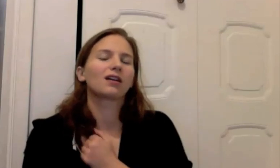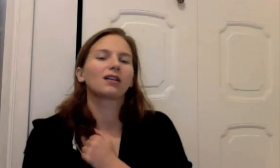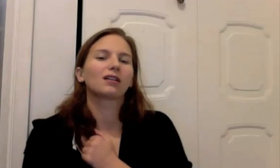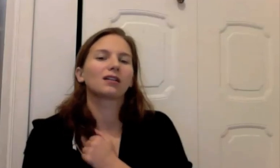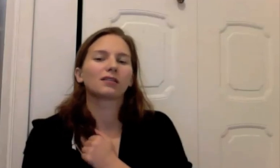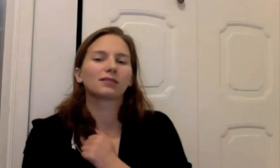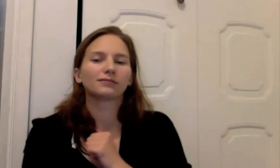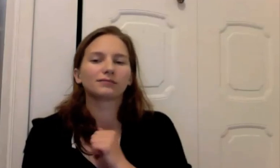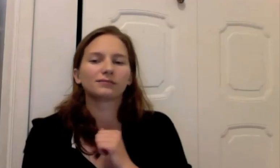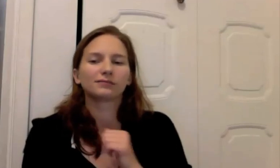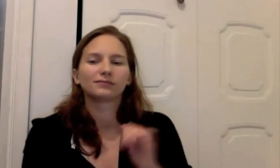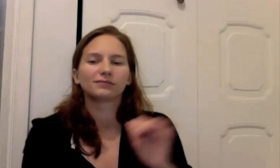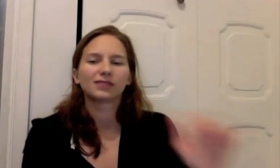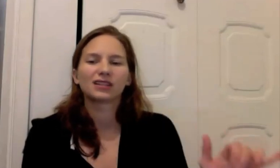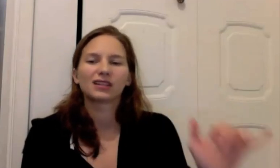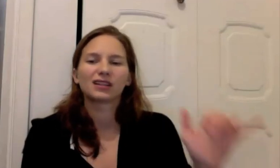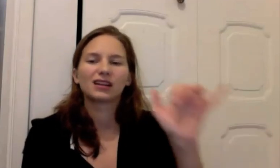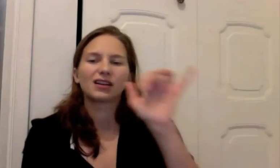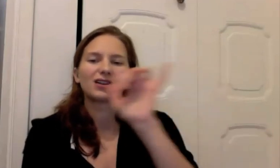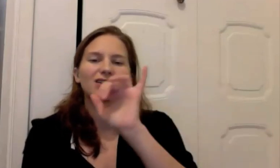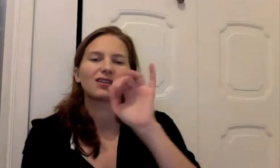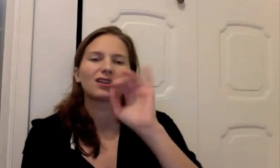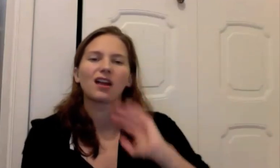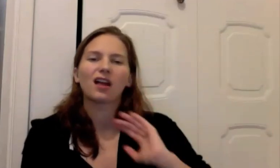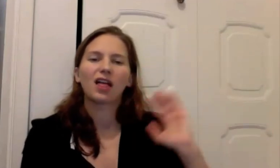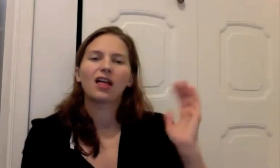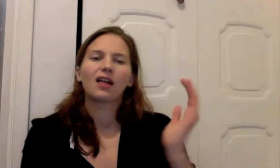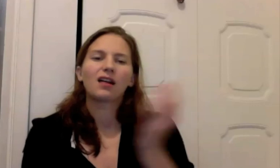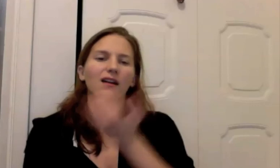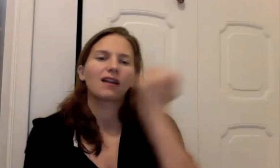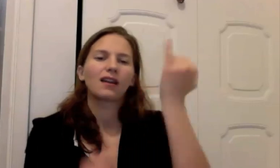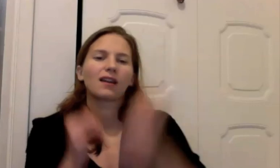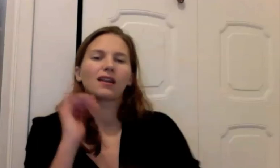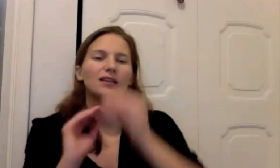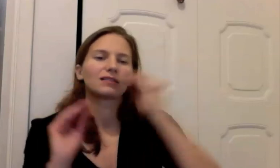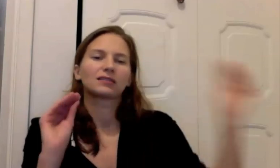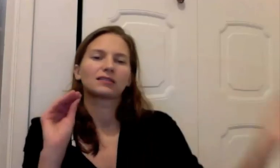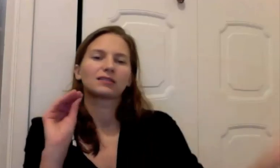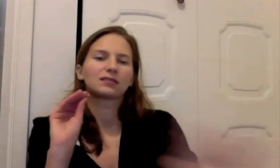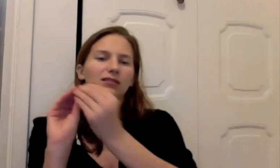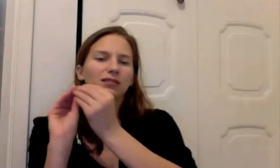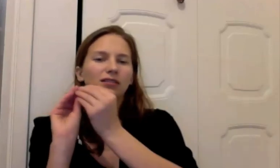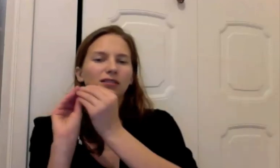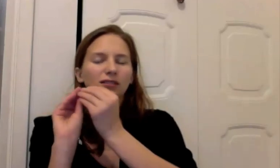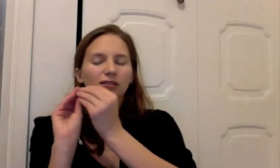Just like our last kiss